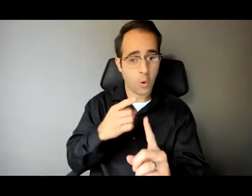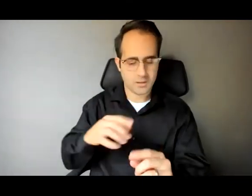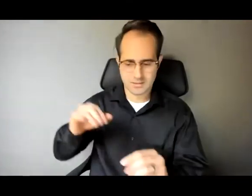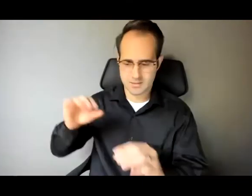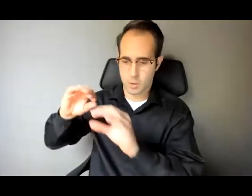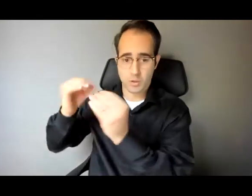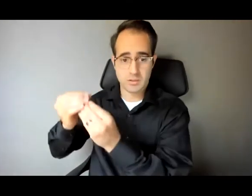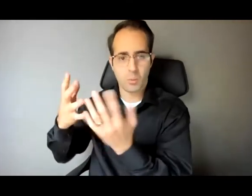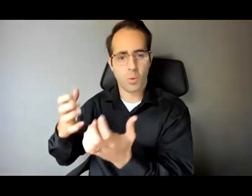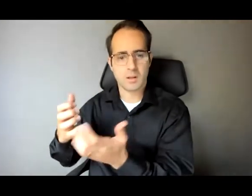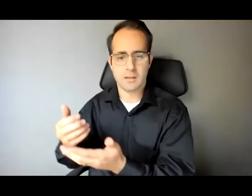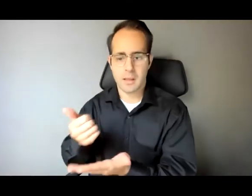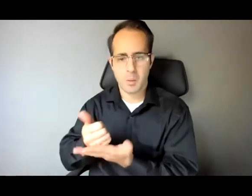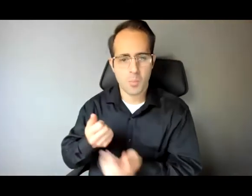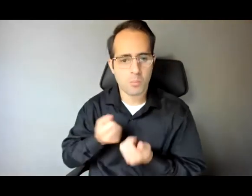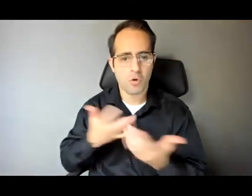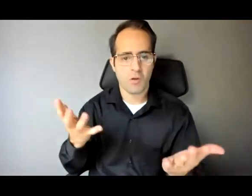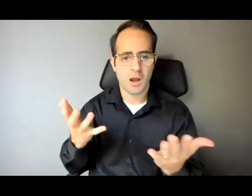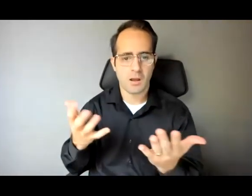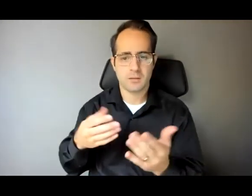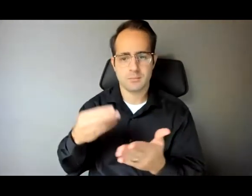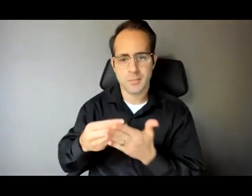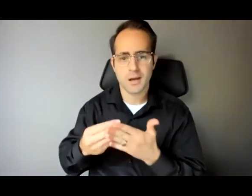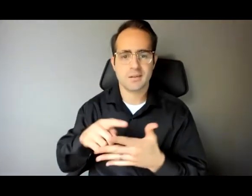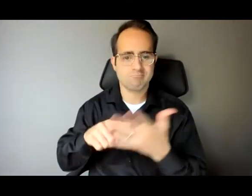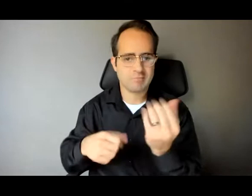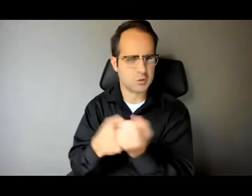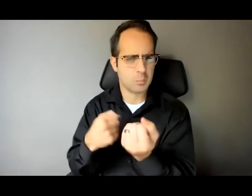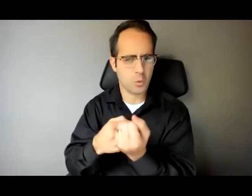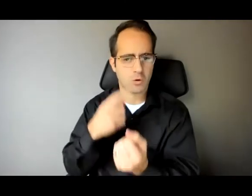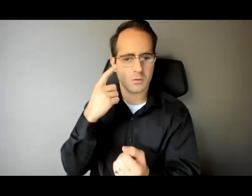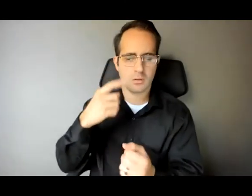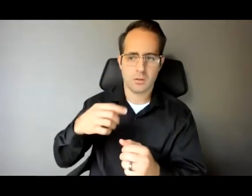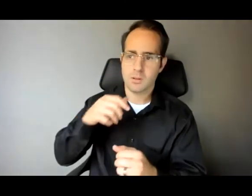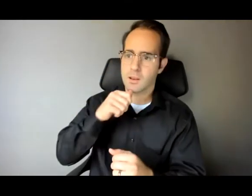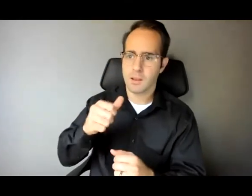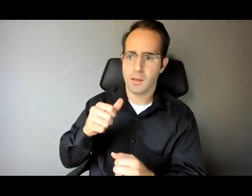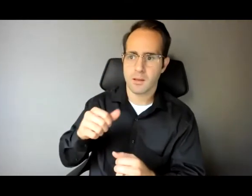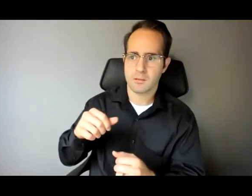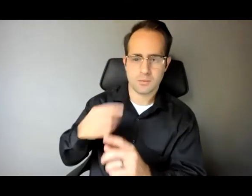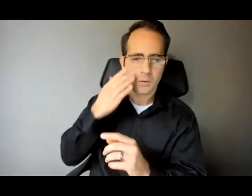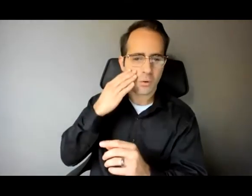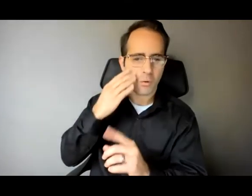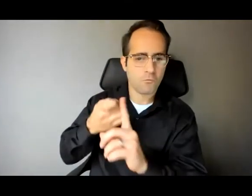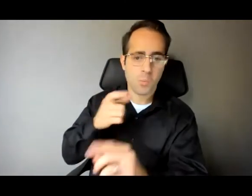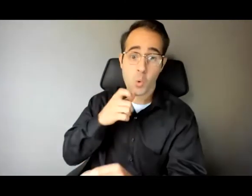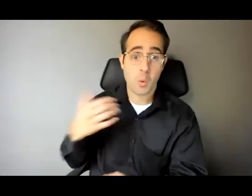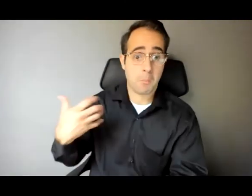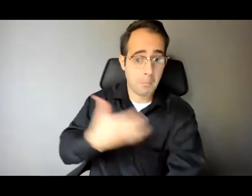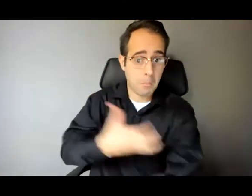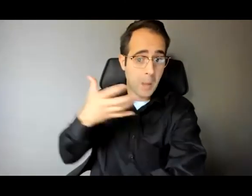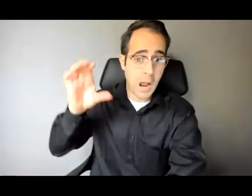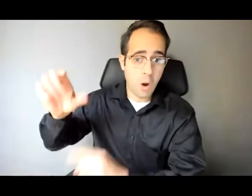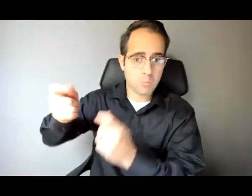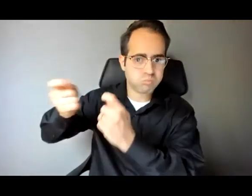to resources so I'm really proud of that work also because it allows me to support the movement from a very